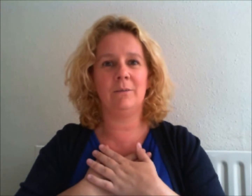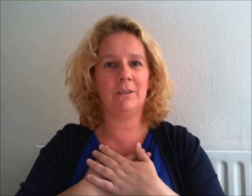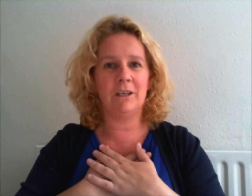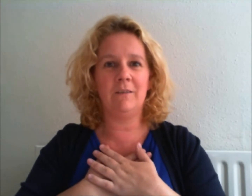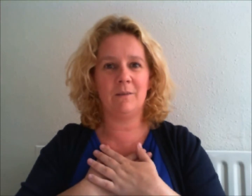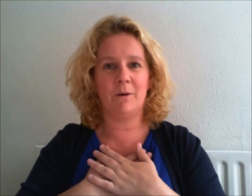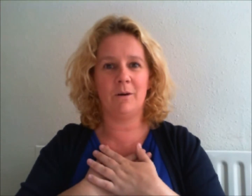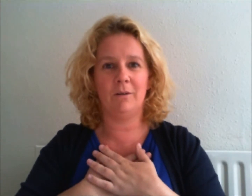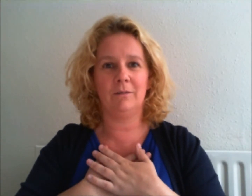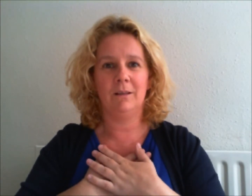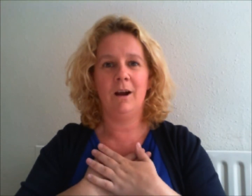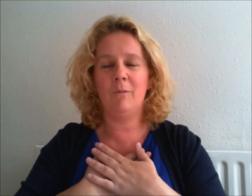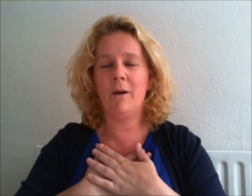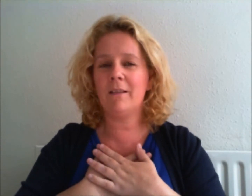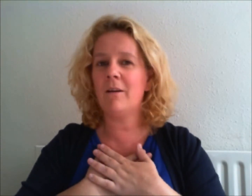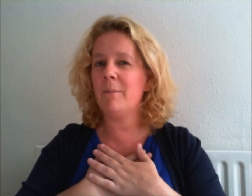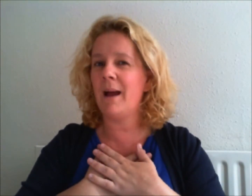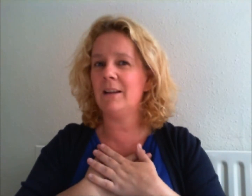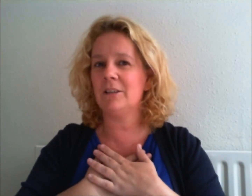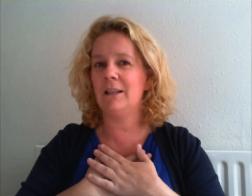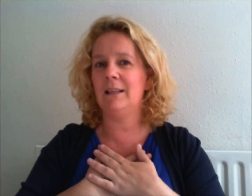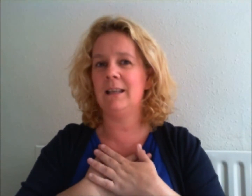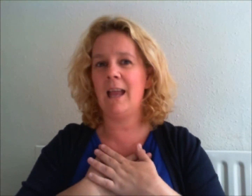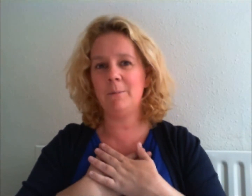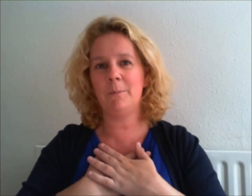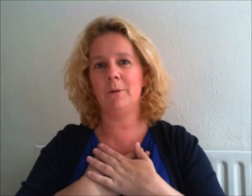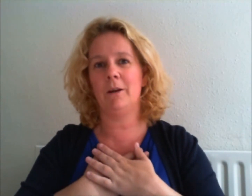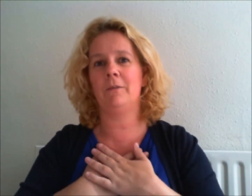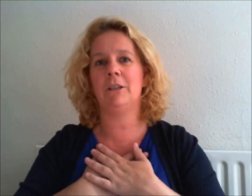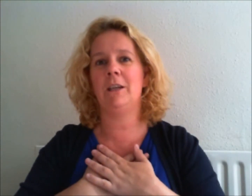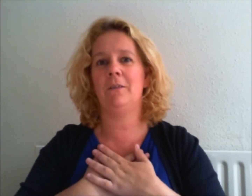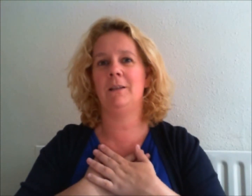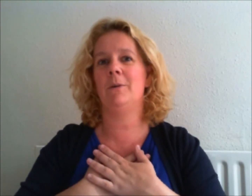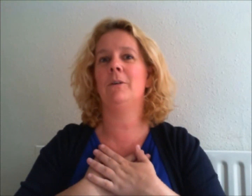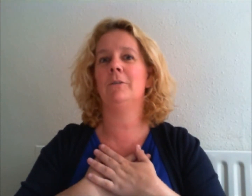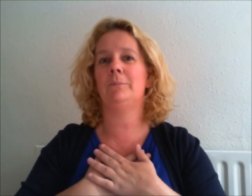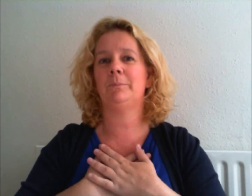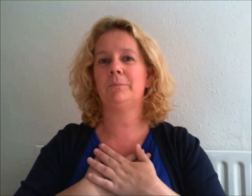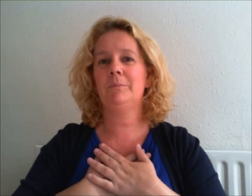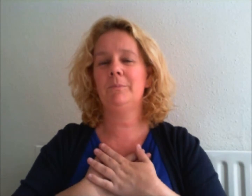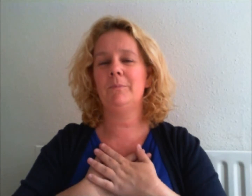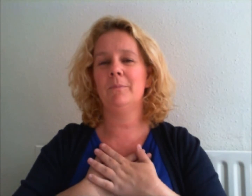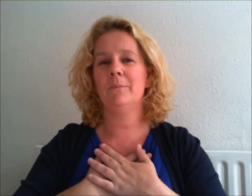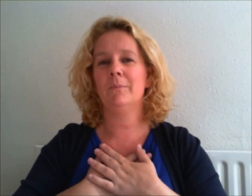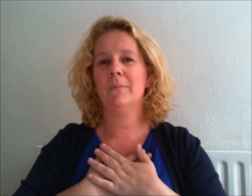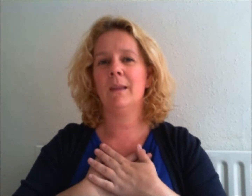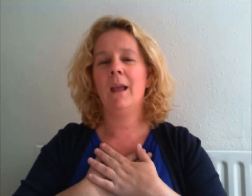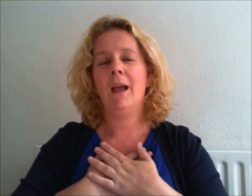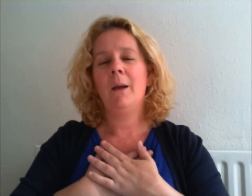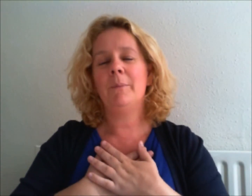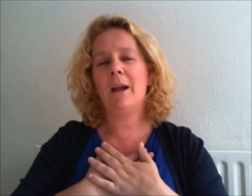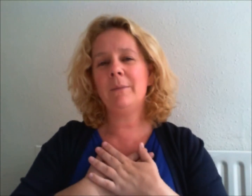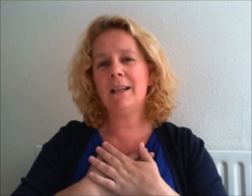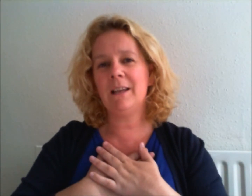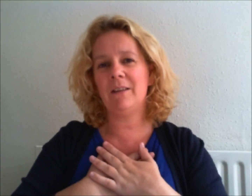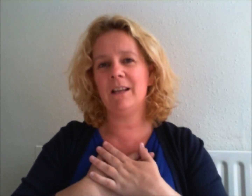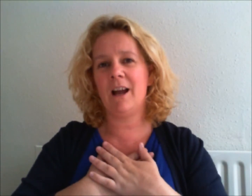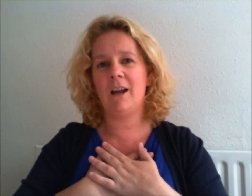to achieve them all or whether I'm actually capable of achieving them all. But I'm going to give it a go